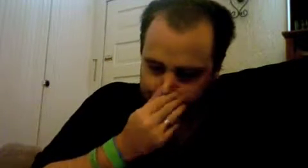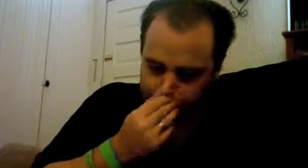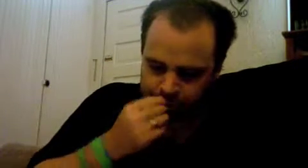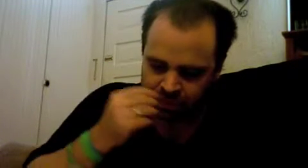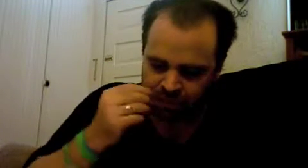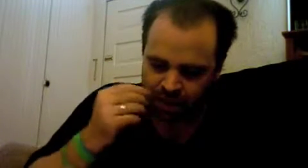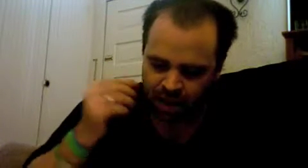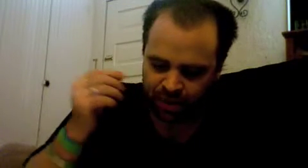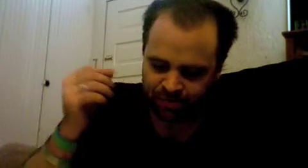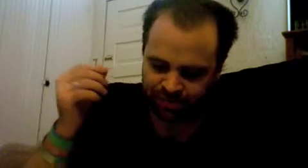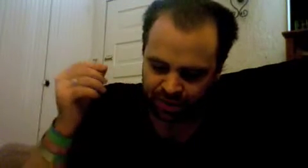but